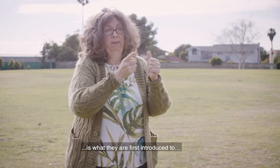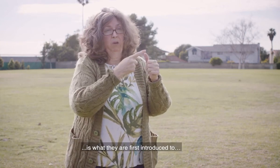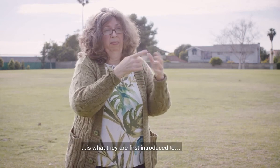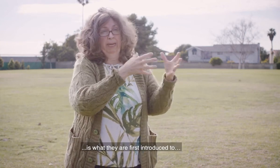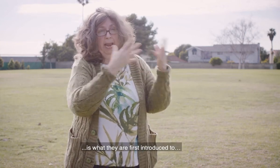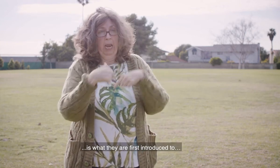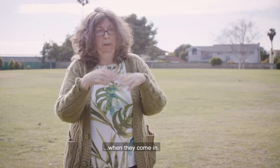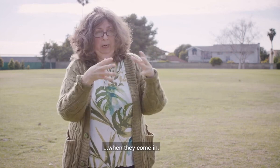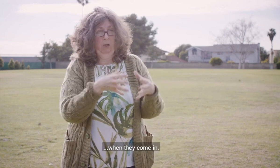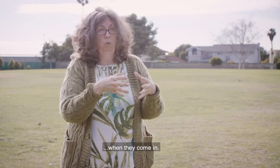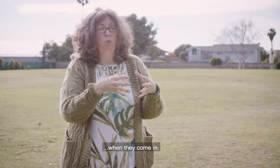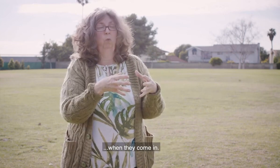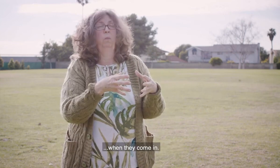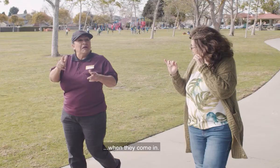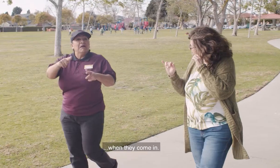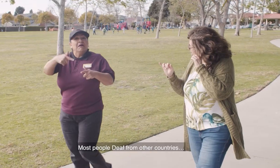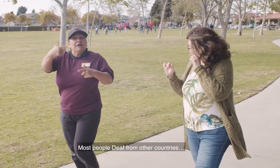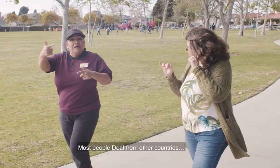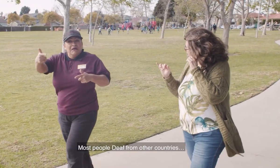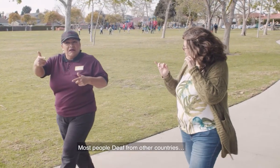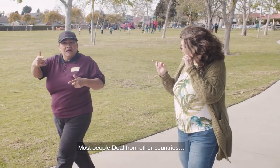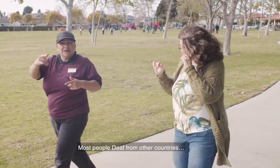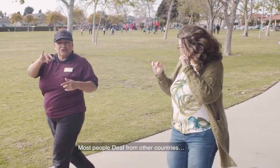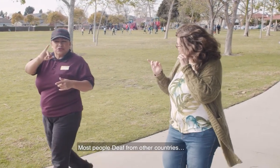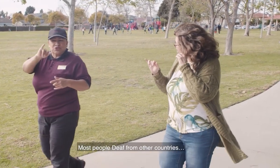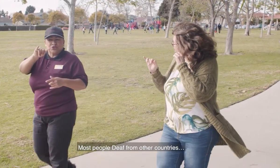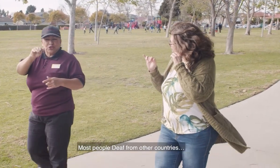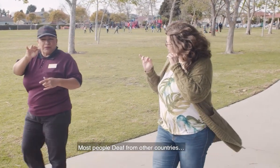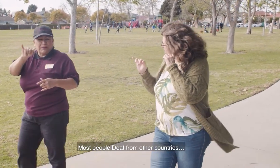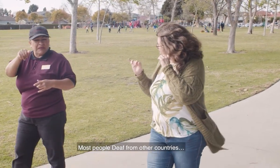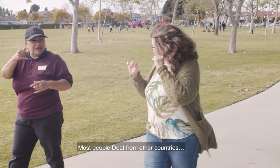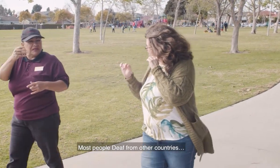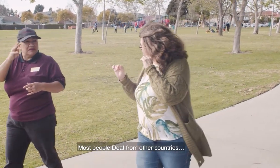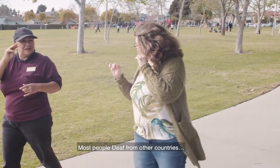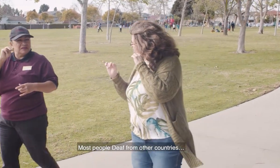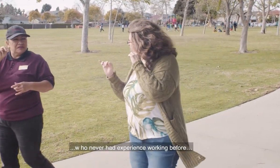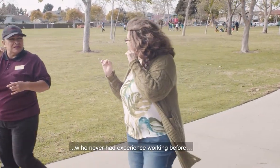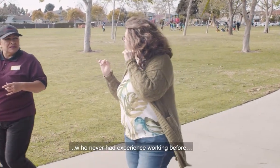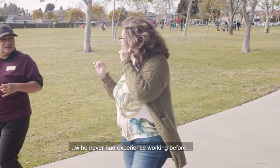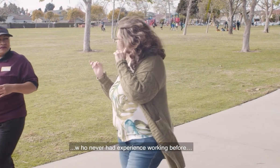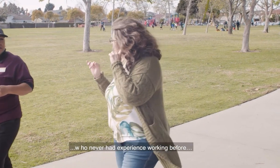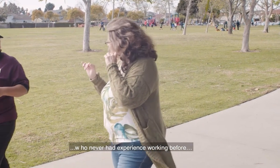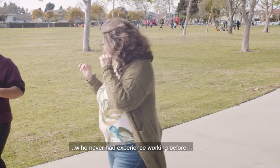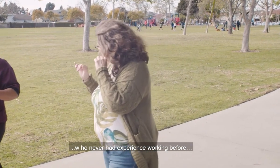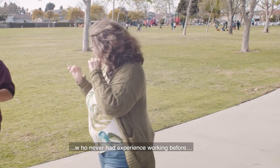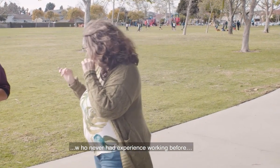first introduced to when they come in. Most people, deaf from other countries who've never had experience working